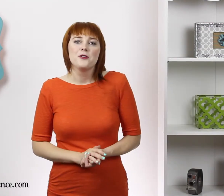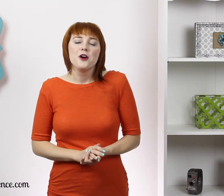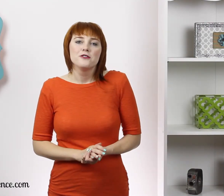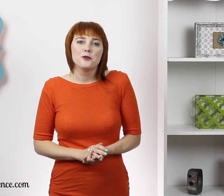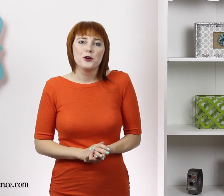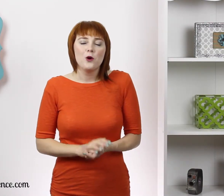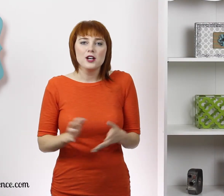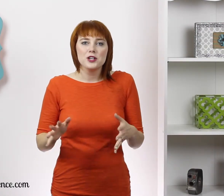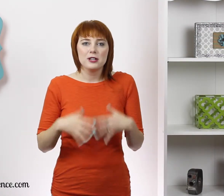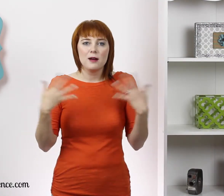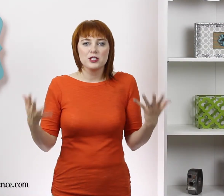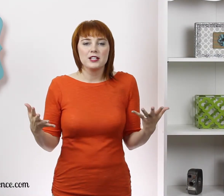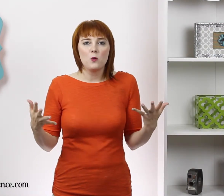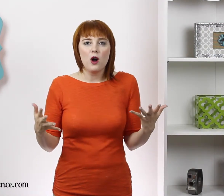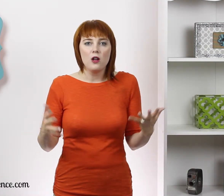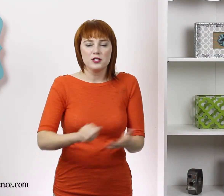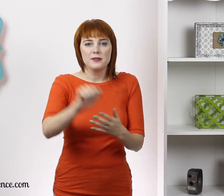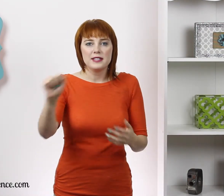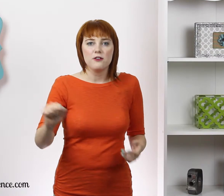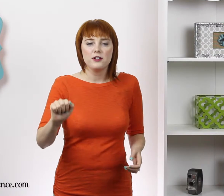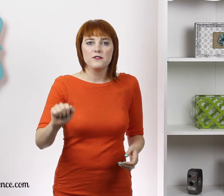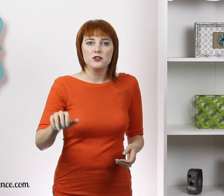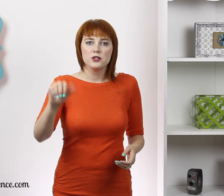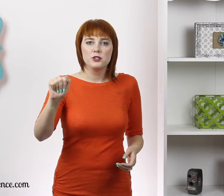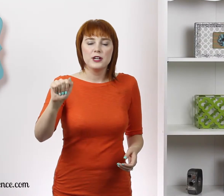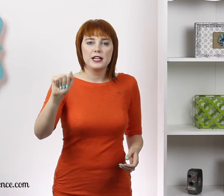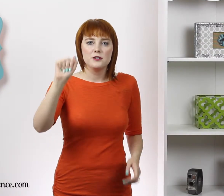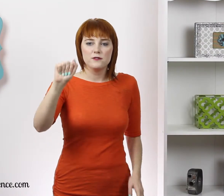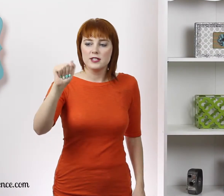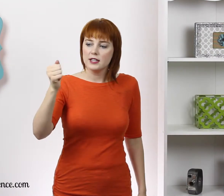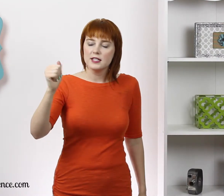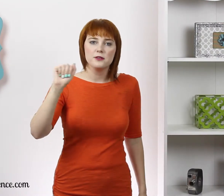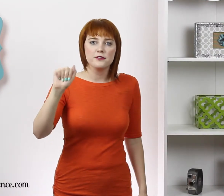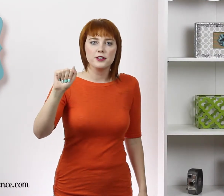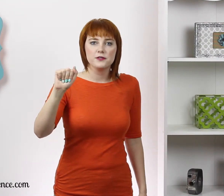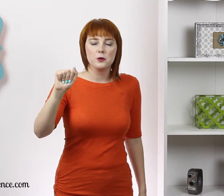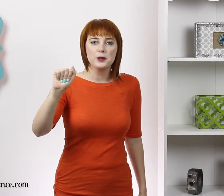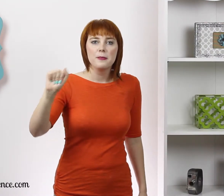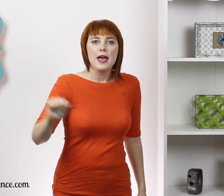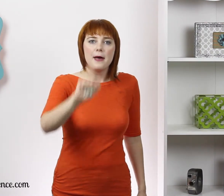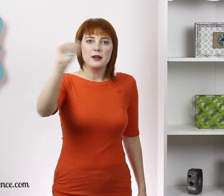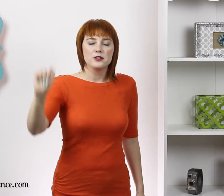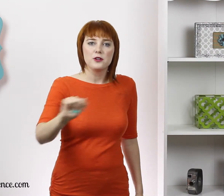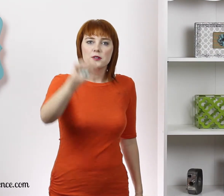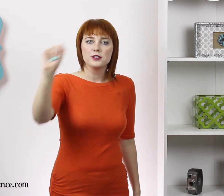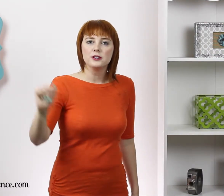So for wash, a big object like a wall or something that's out in front of you, you just put your hand into a fist like this with your fingers forward and then you just go in a circle.